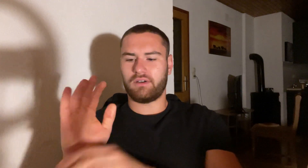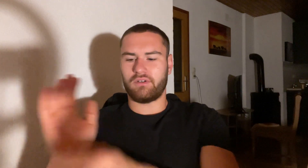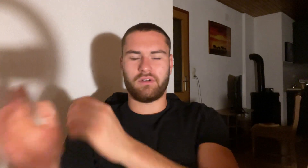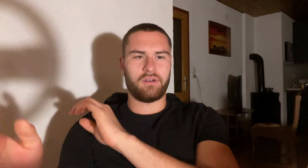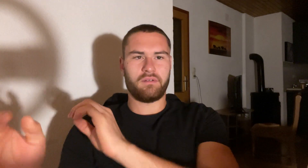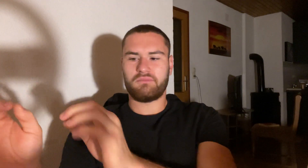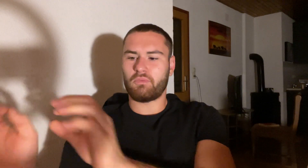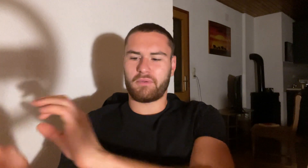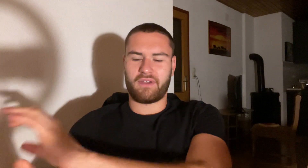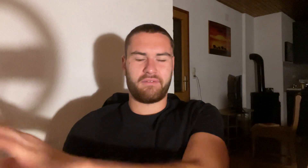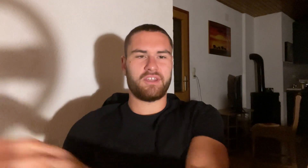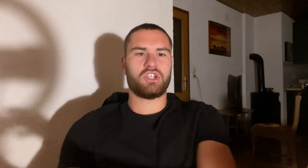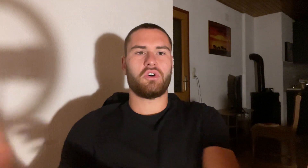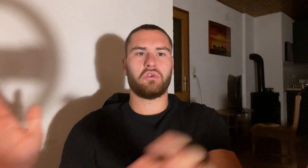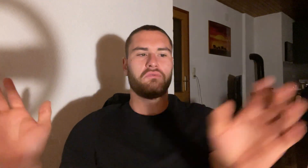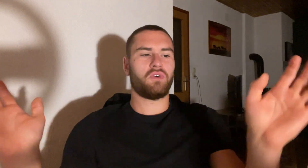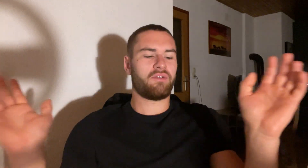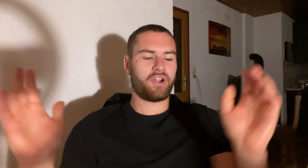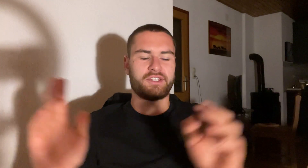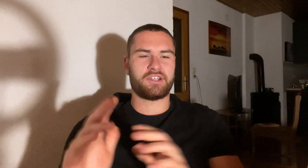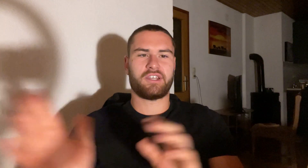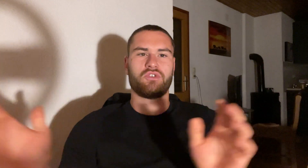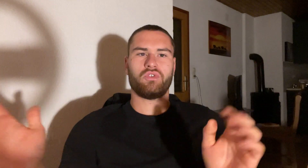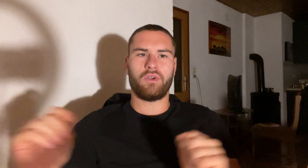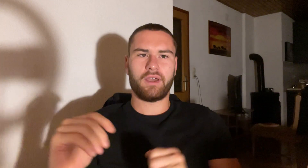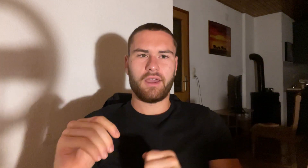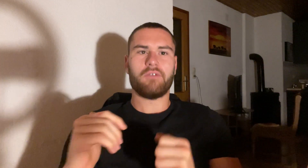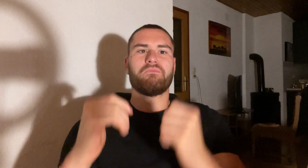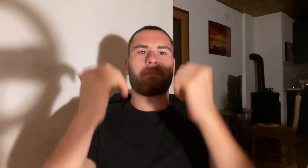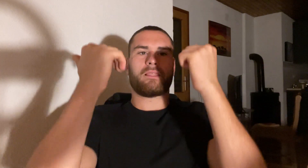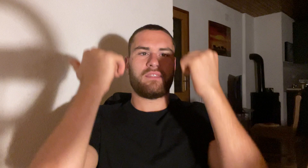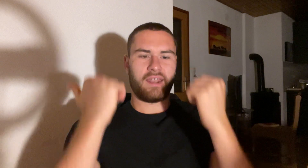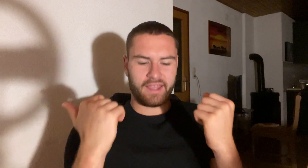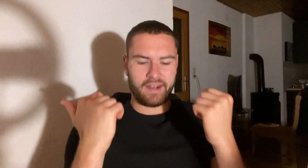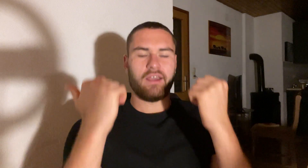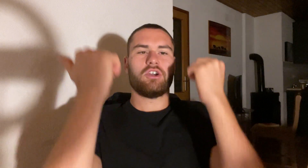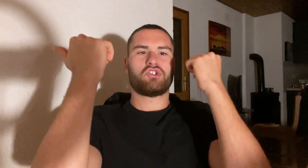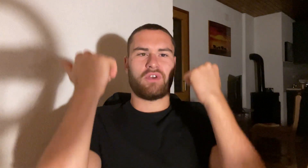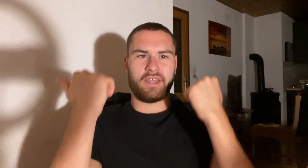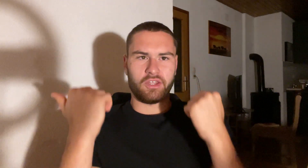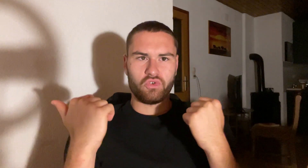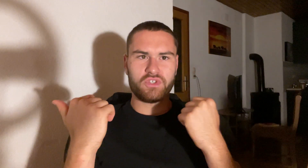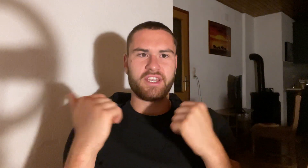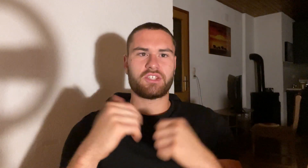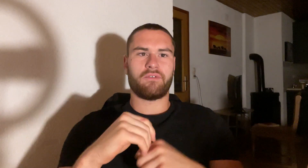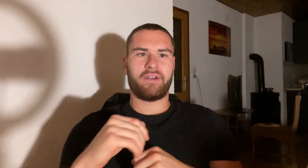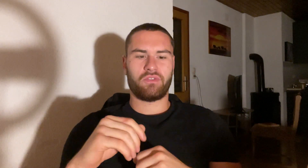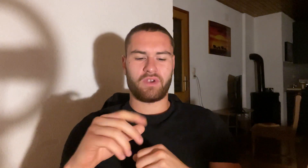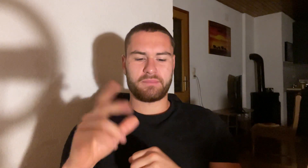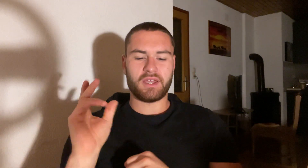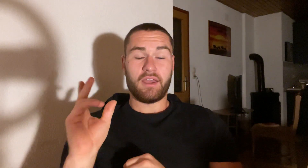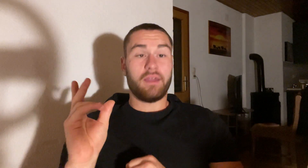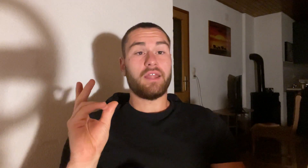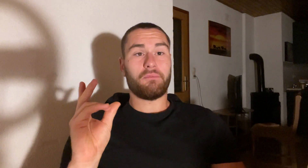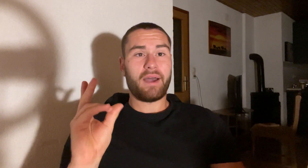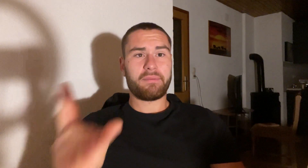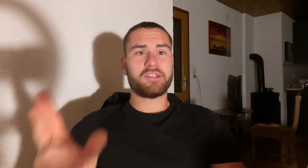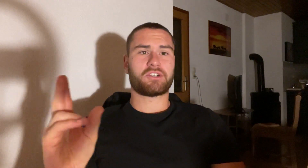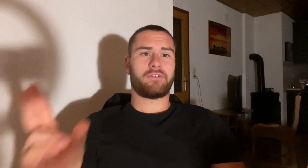whatever exercise you're doing. Then again, try and hit two sets of eight reps. Now, Mike Manzor's